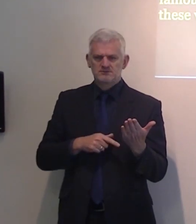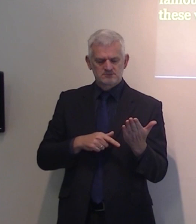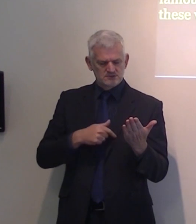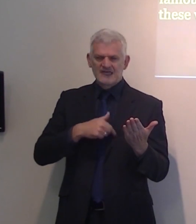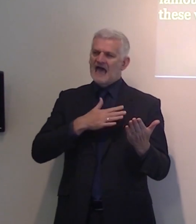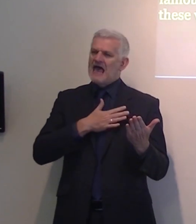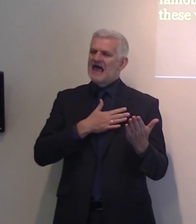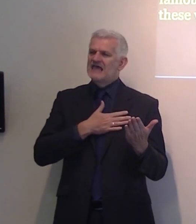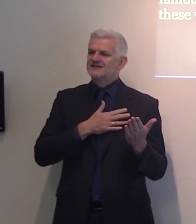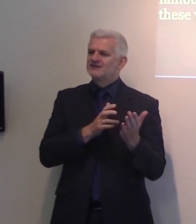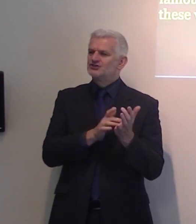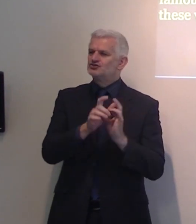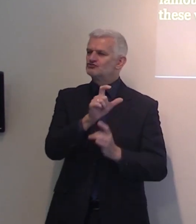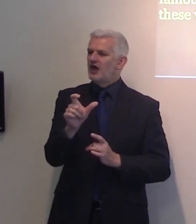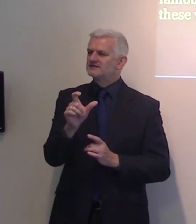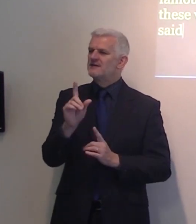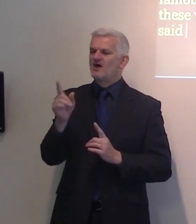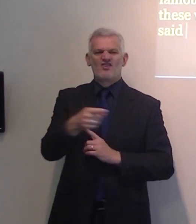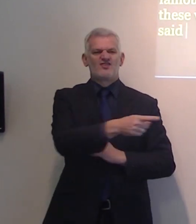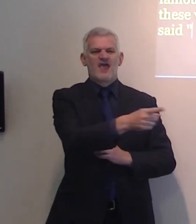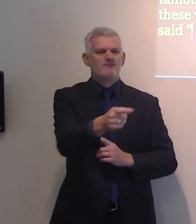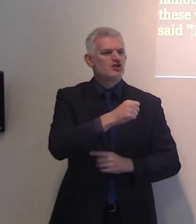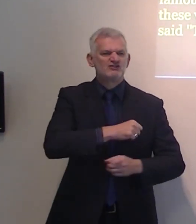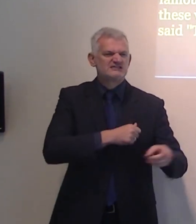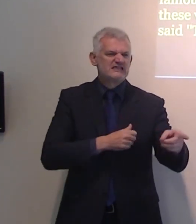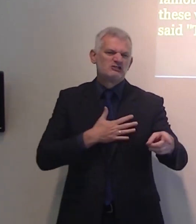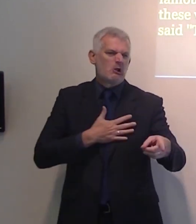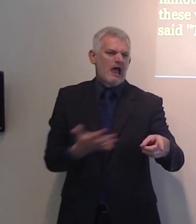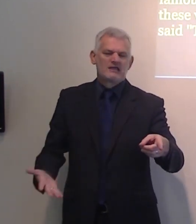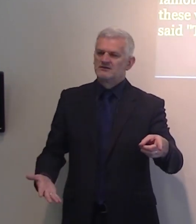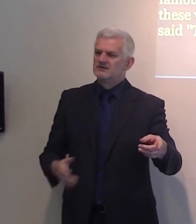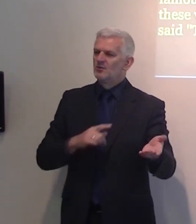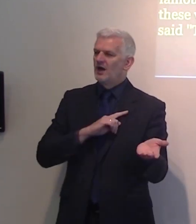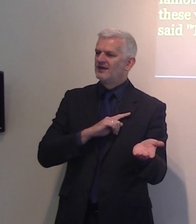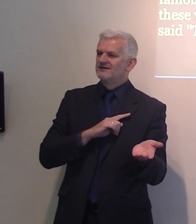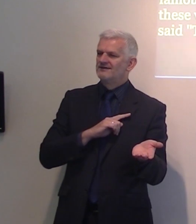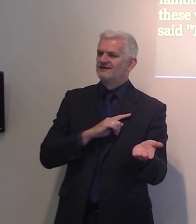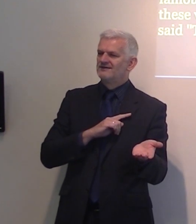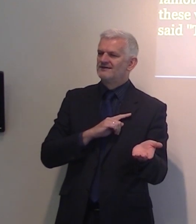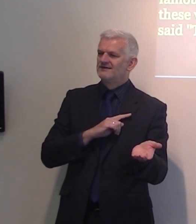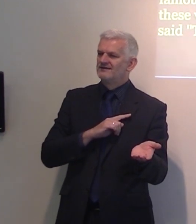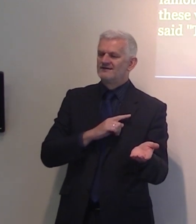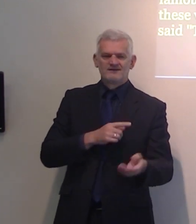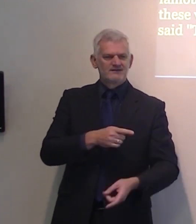do not like your Christians, because your Christians are so unlike Christ.